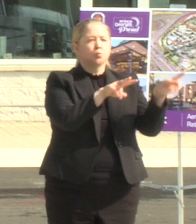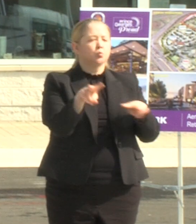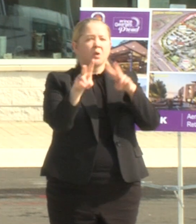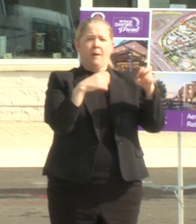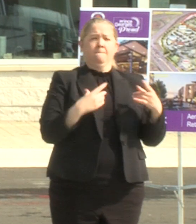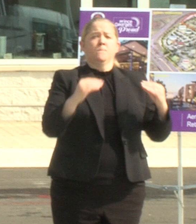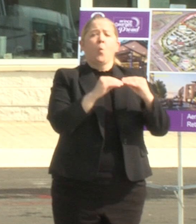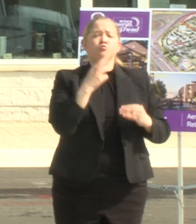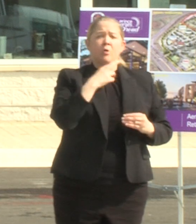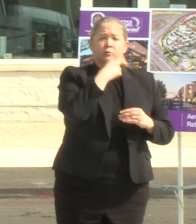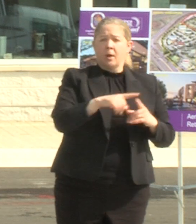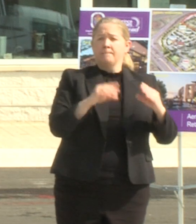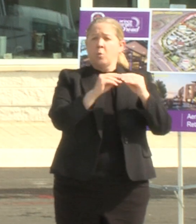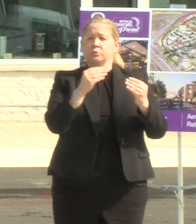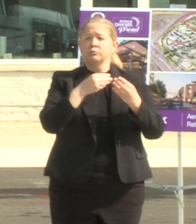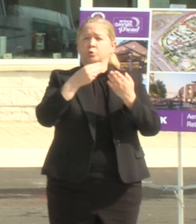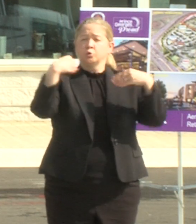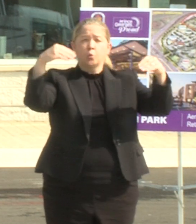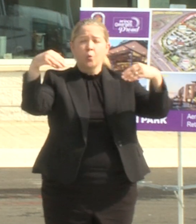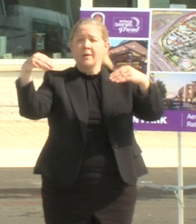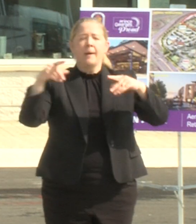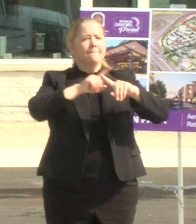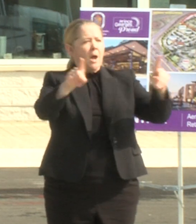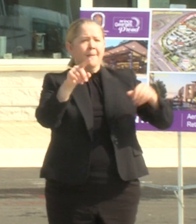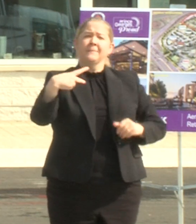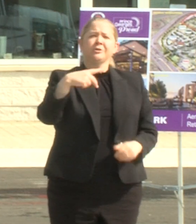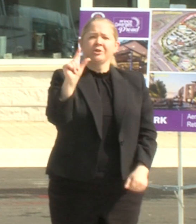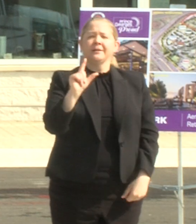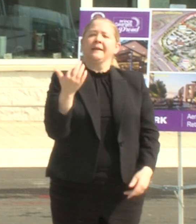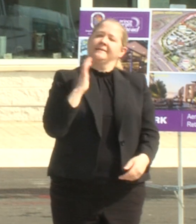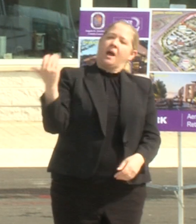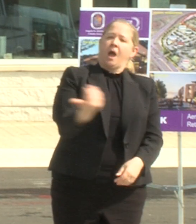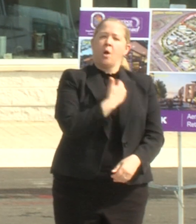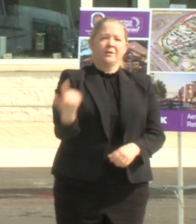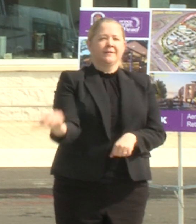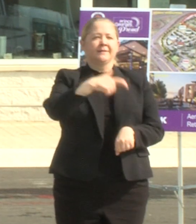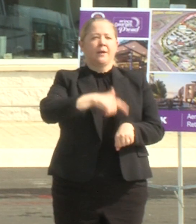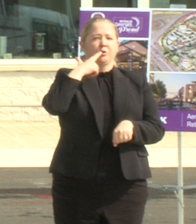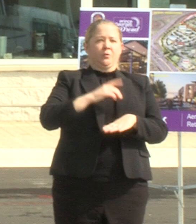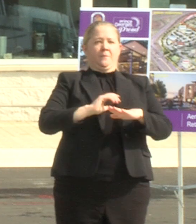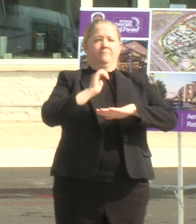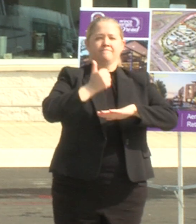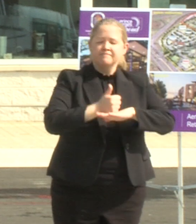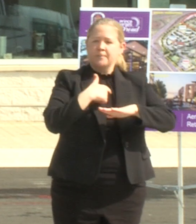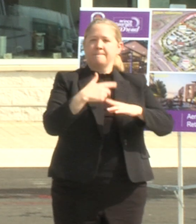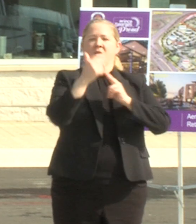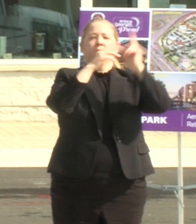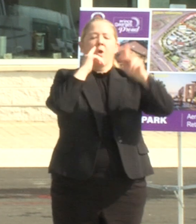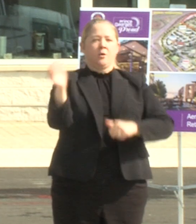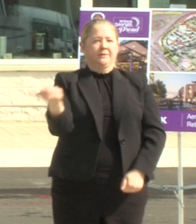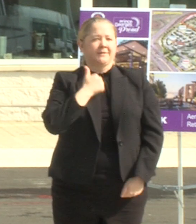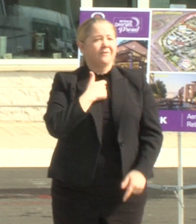livable place but prince georgians is our time to build our very own so thank you so much for being here